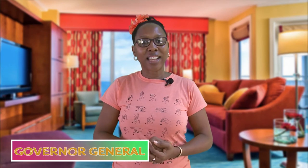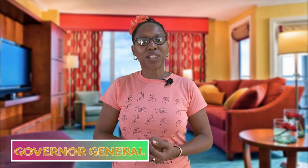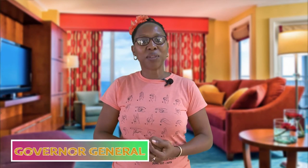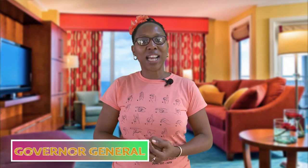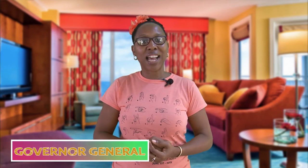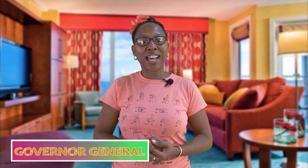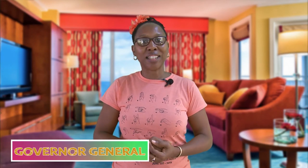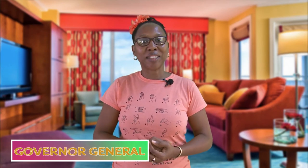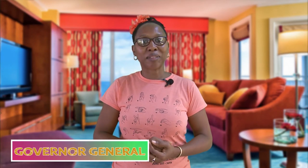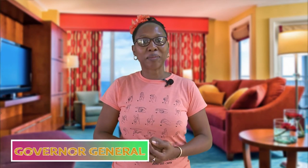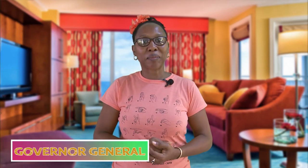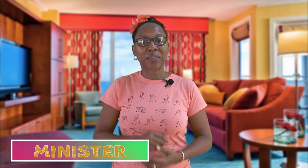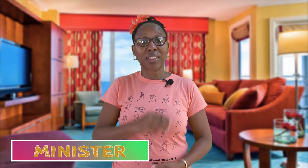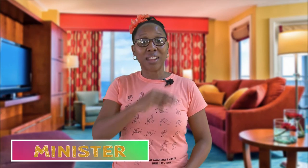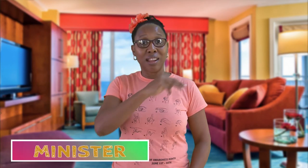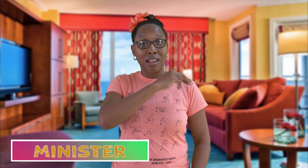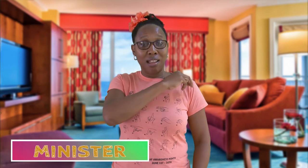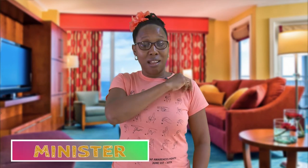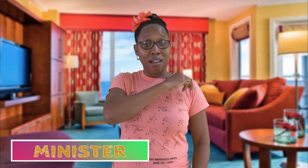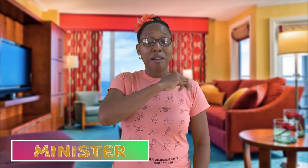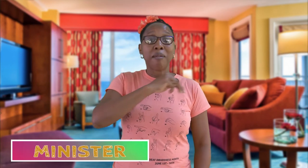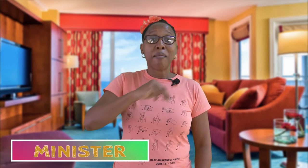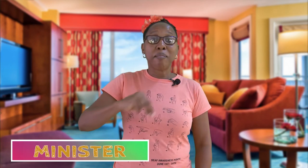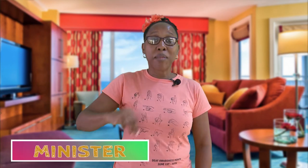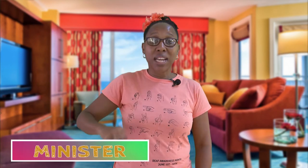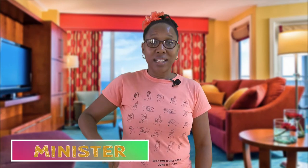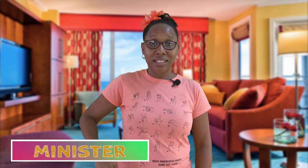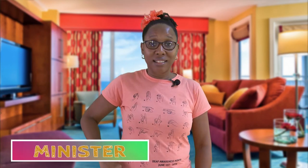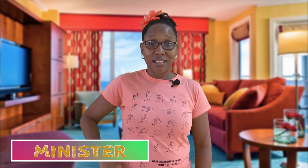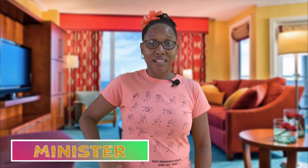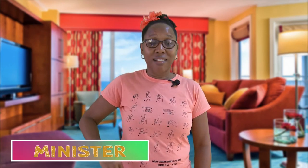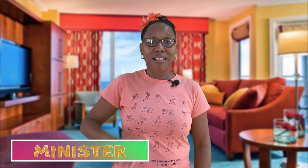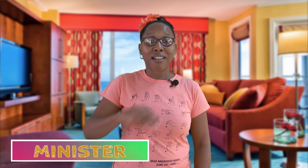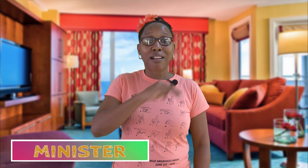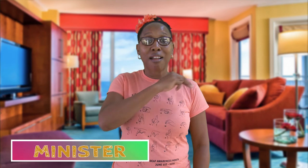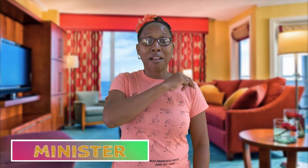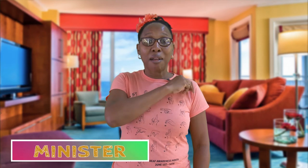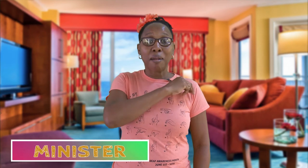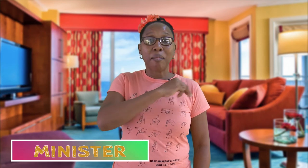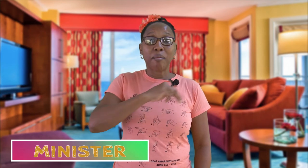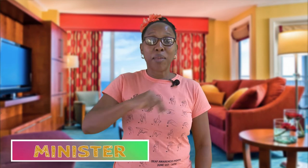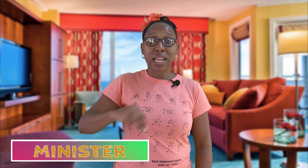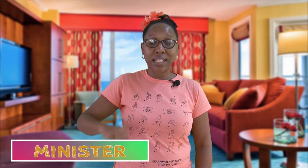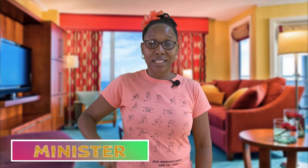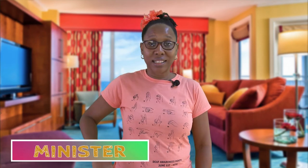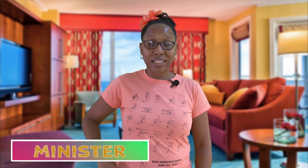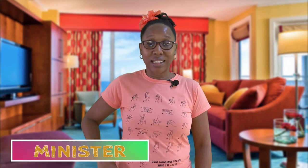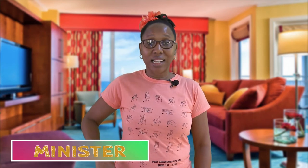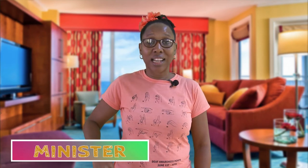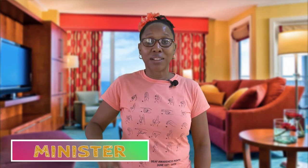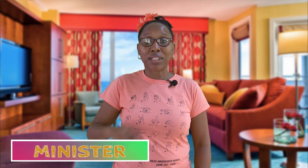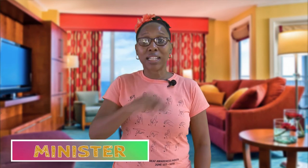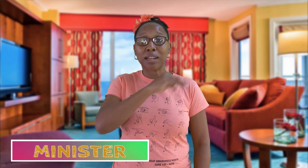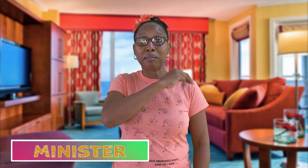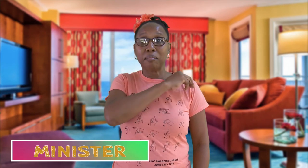next we had minister minister and he said